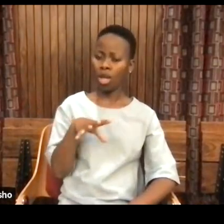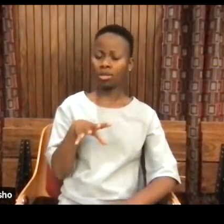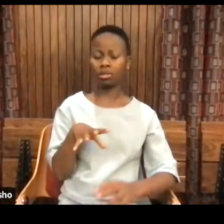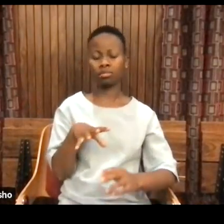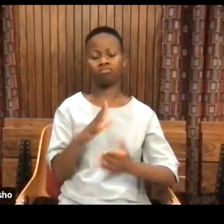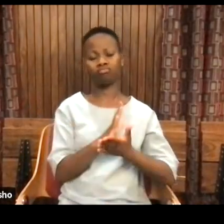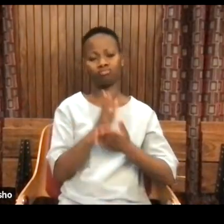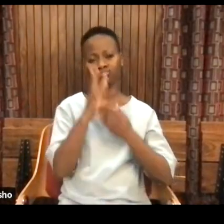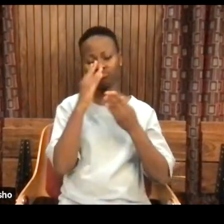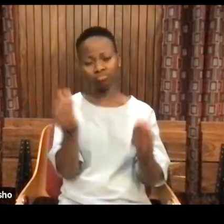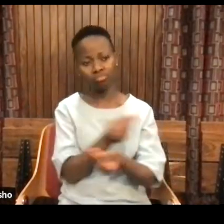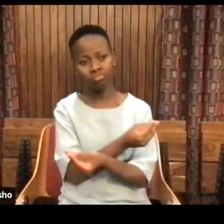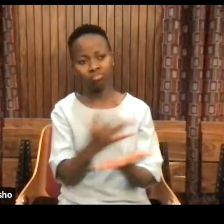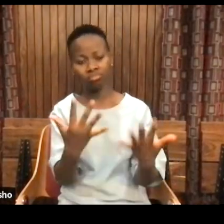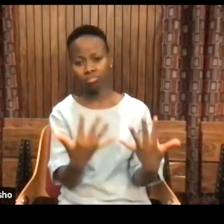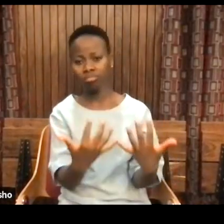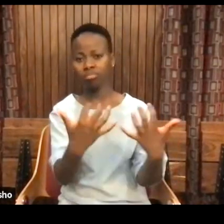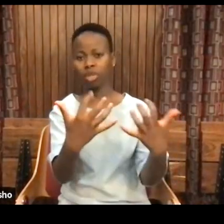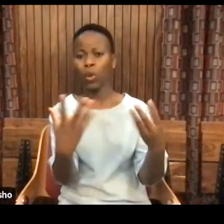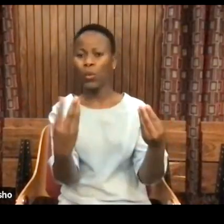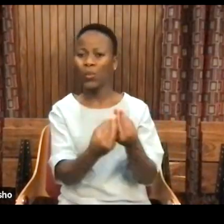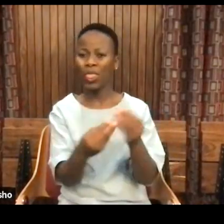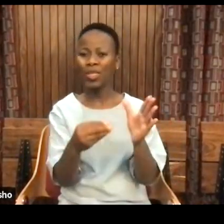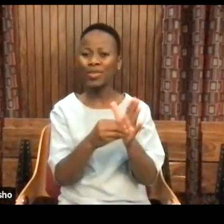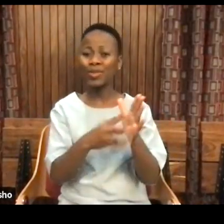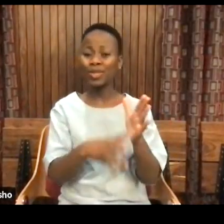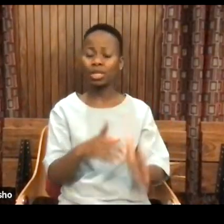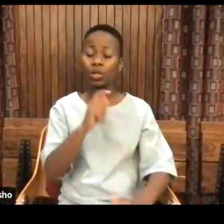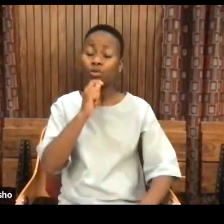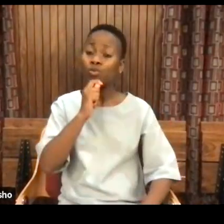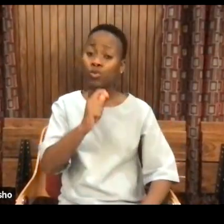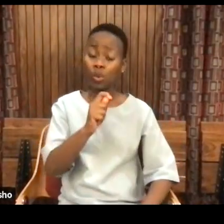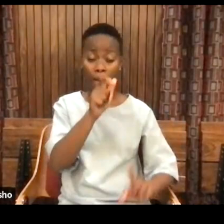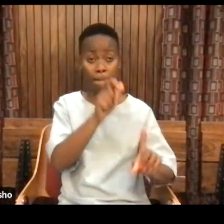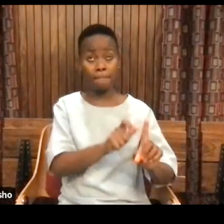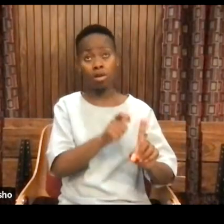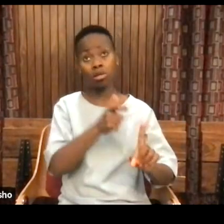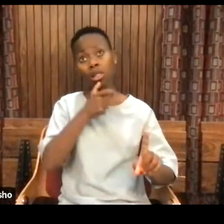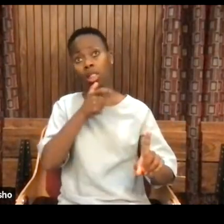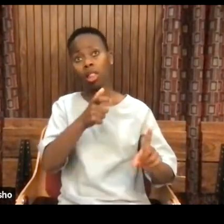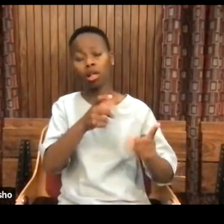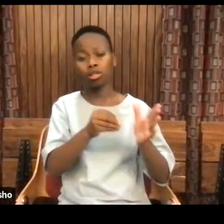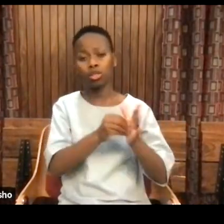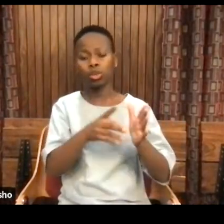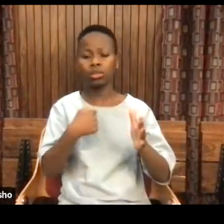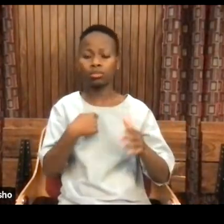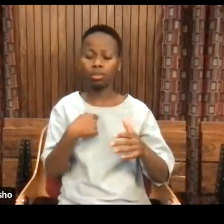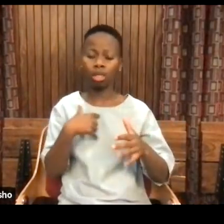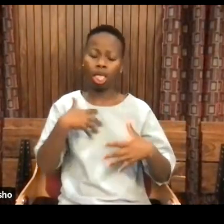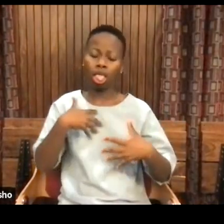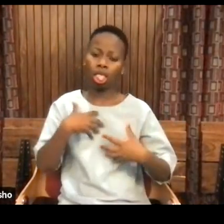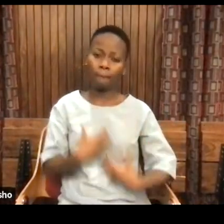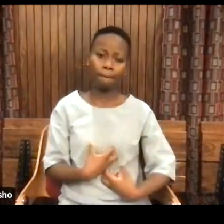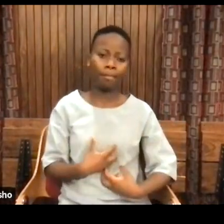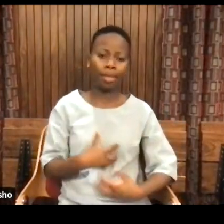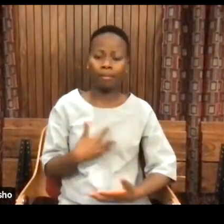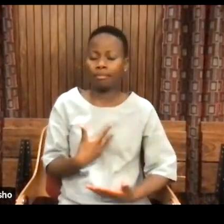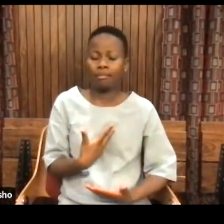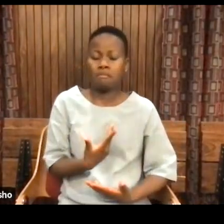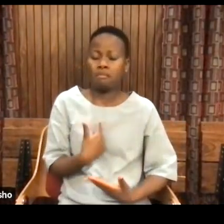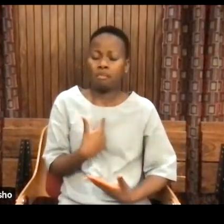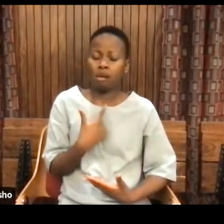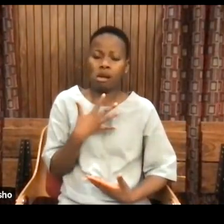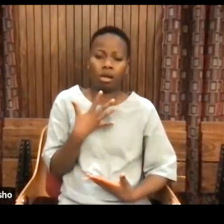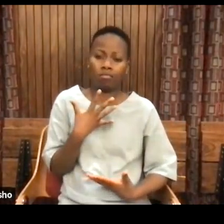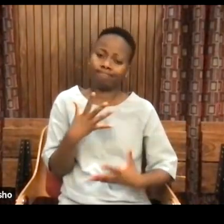their students. And I have a weak spot whenever people say students. In fact, there are